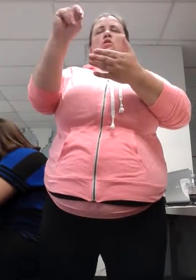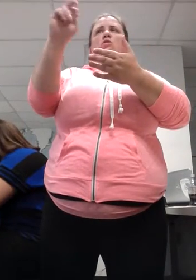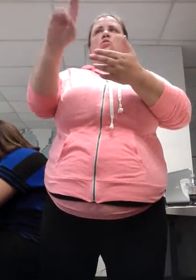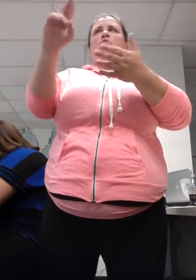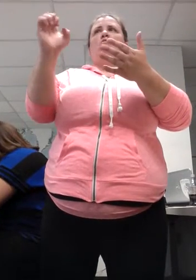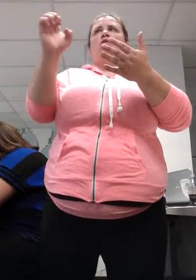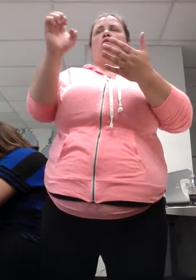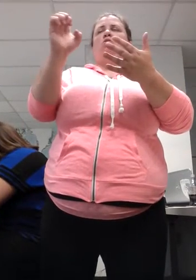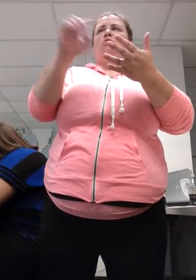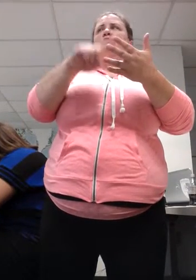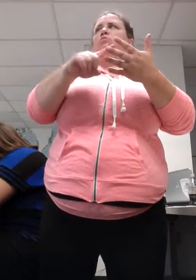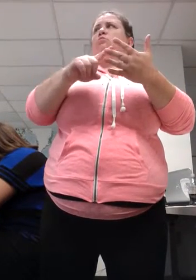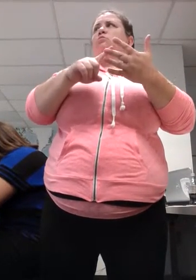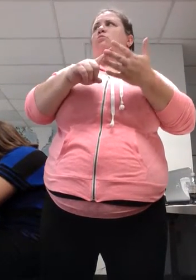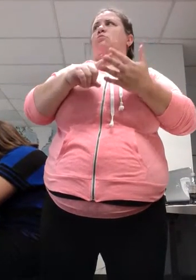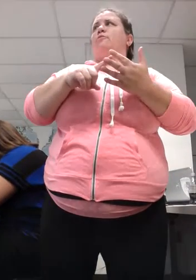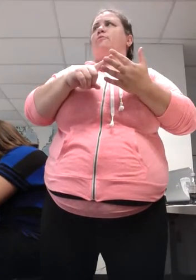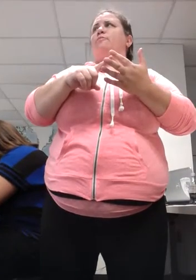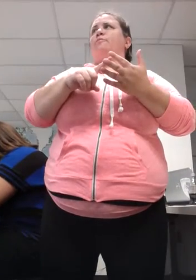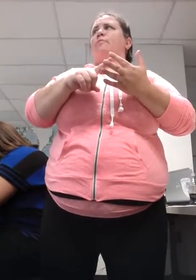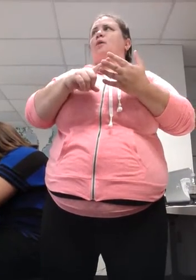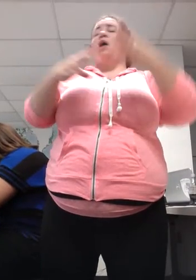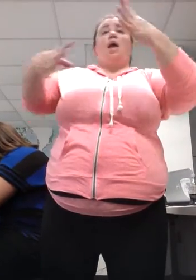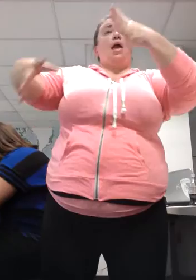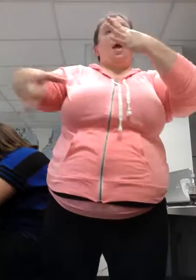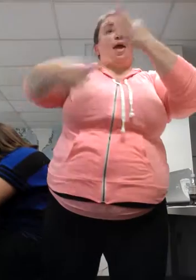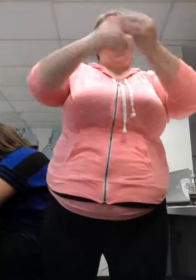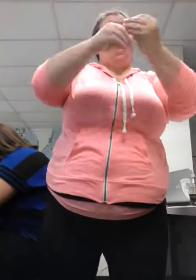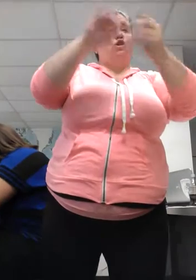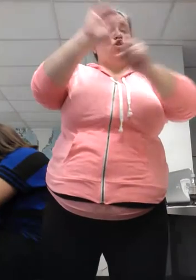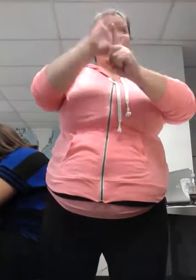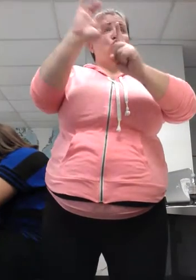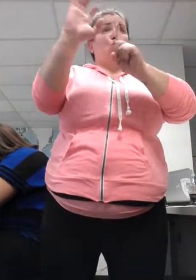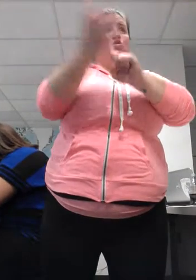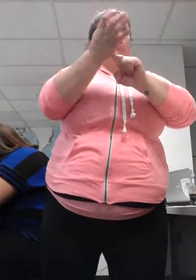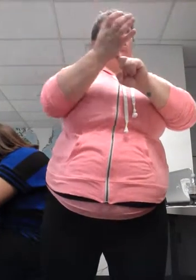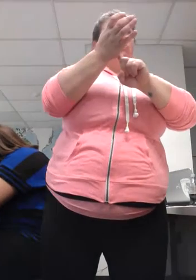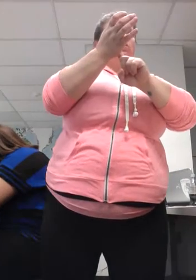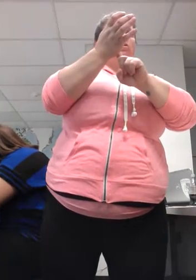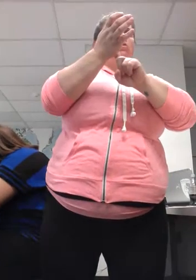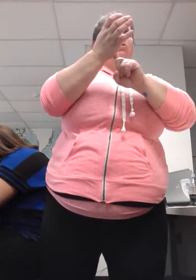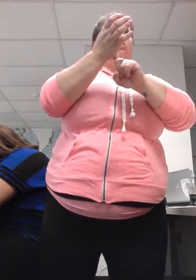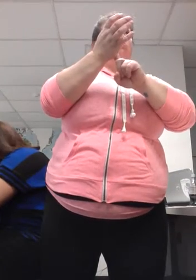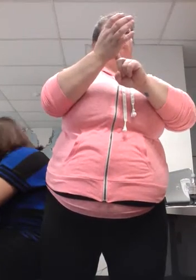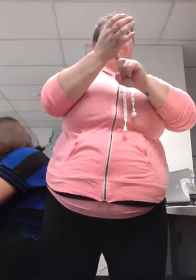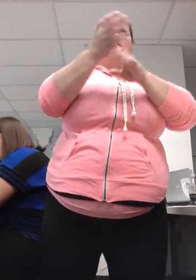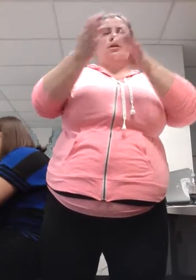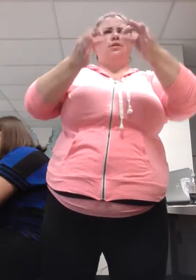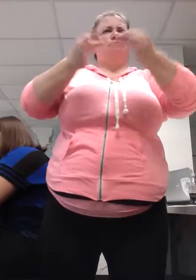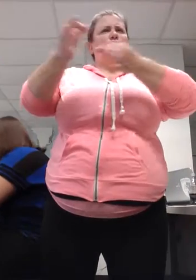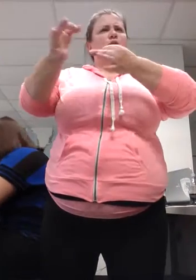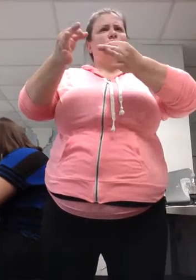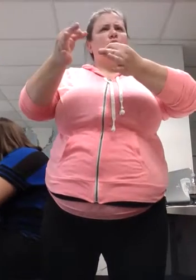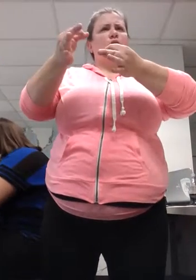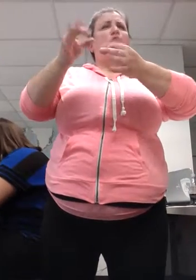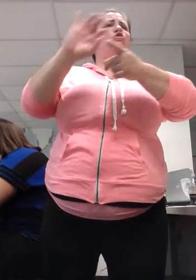lives? And you will add in that cultural mediation. We call it expansion. Here's the message.